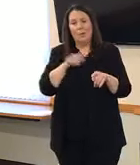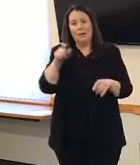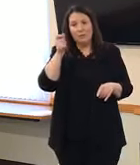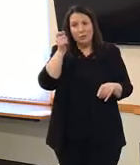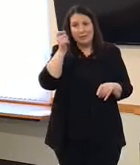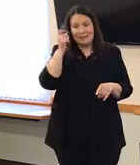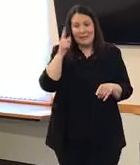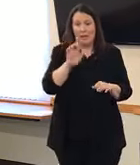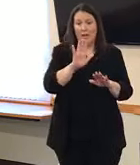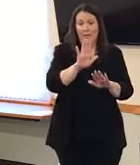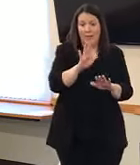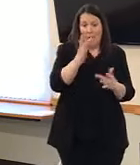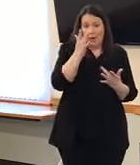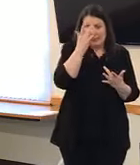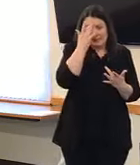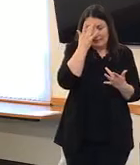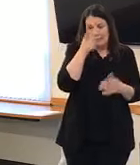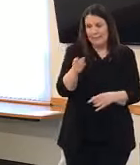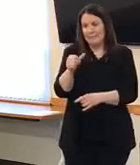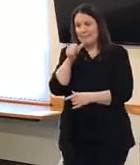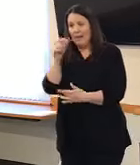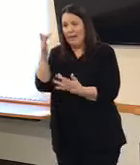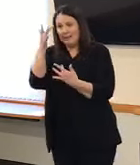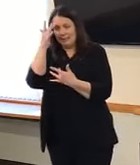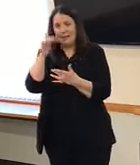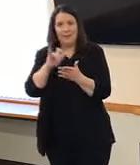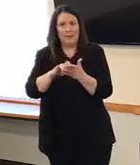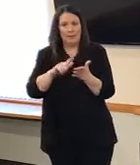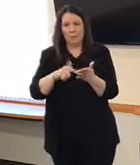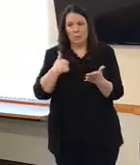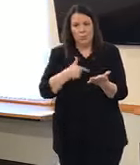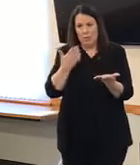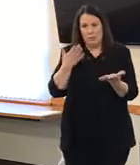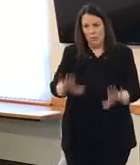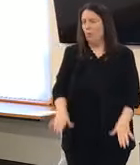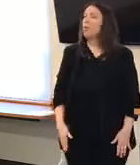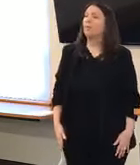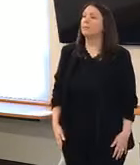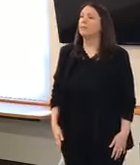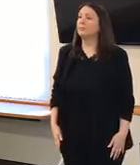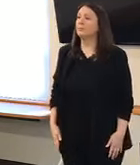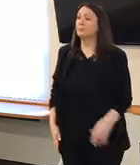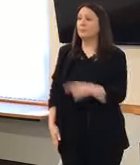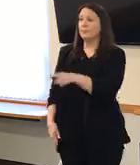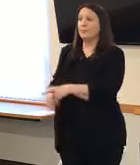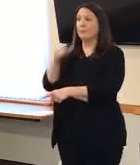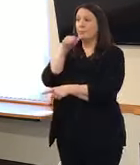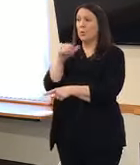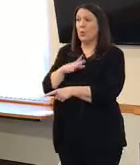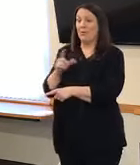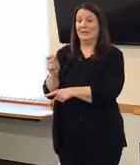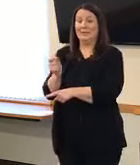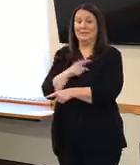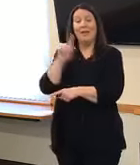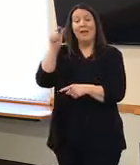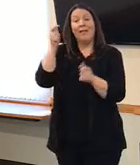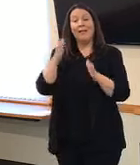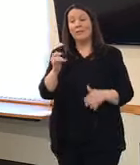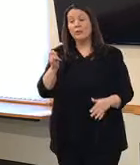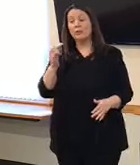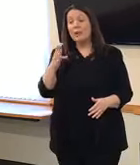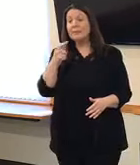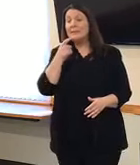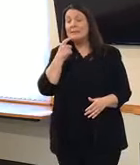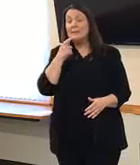symptomatic versus non is what really is a missing piece for that. Monica, the governor mentioned in this press conference today about different